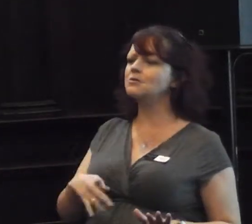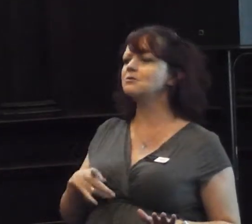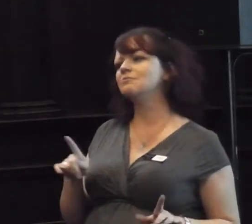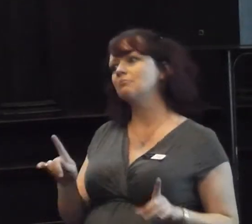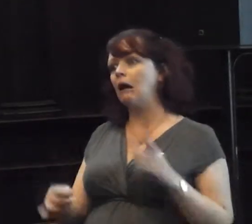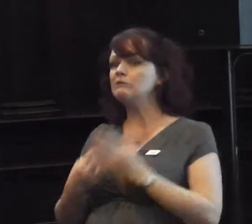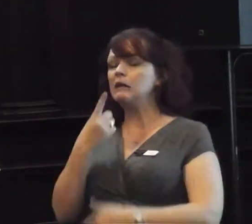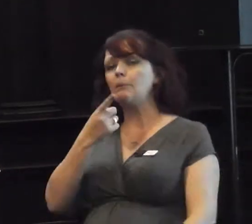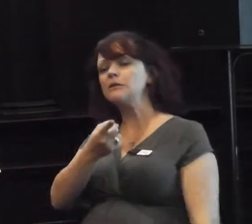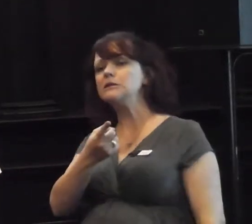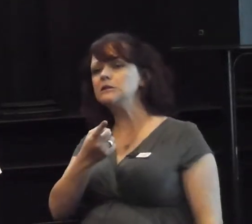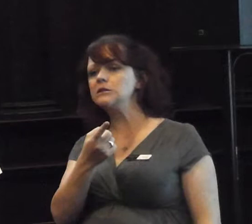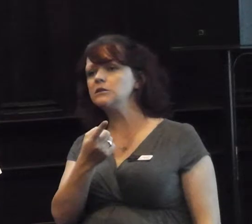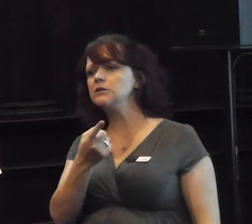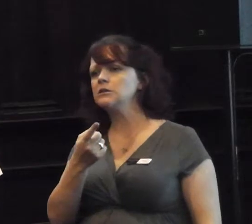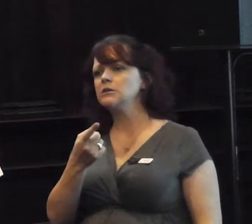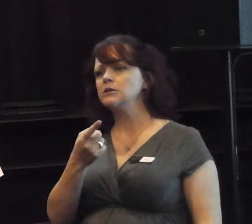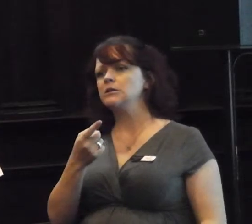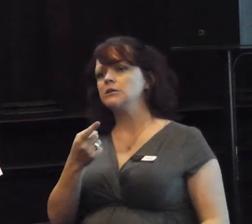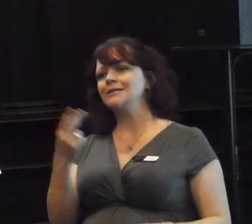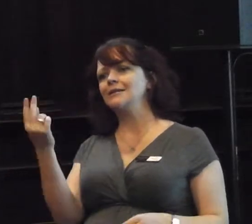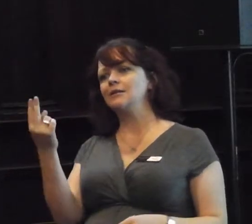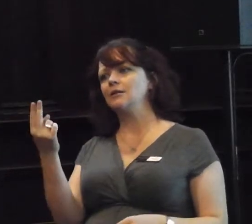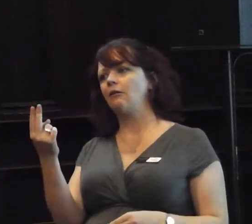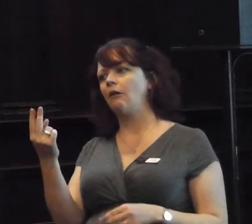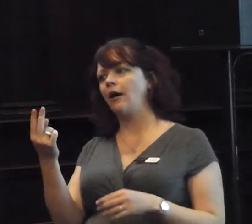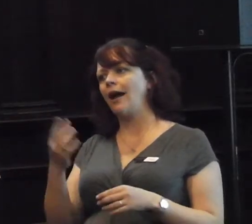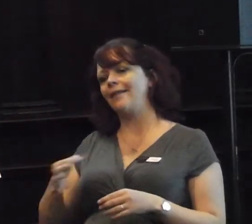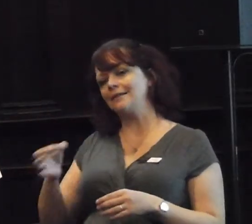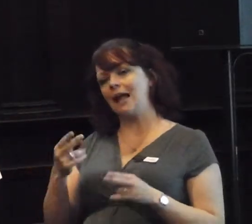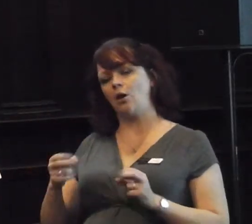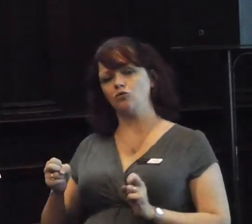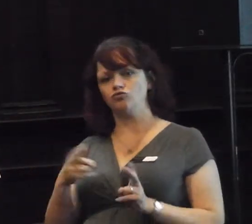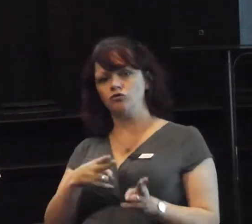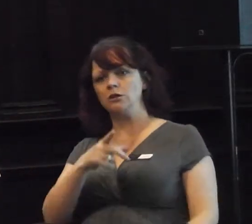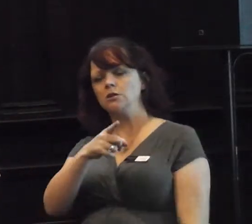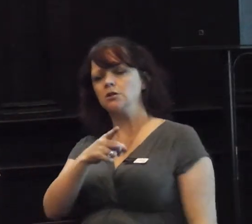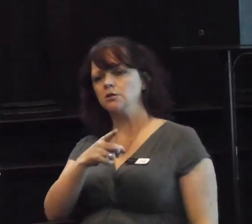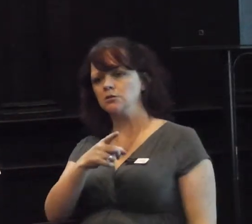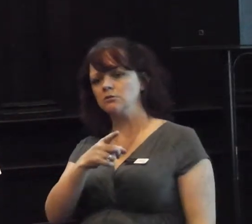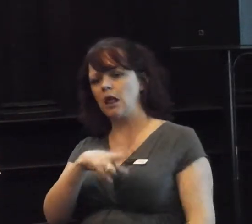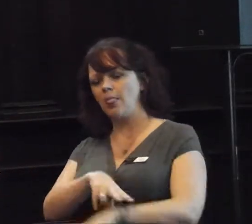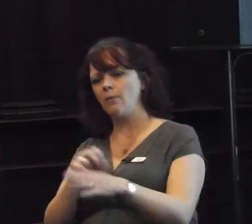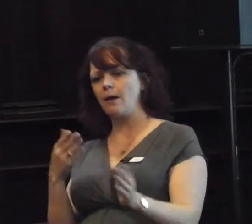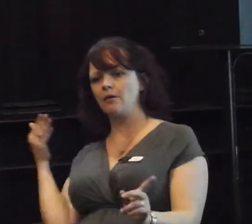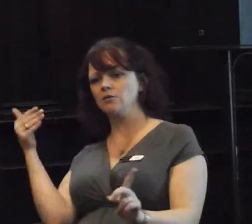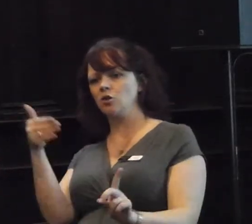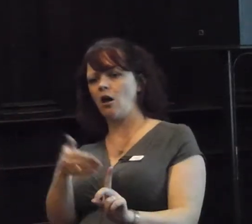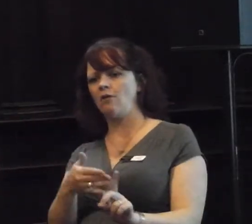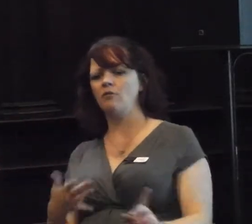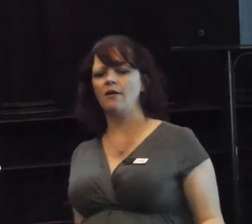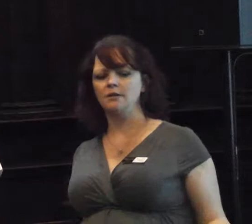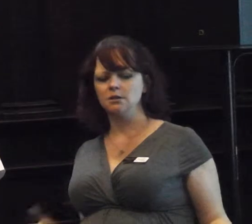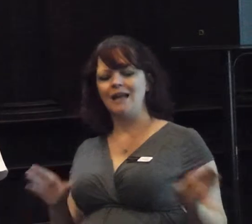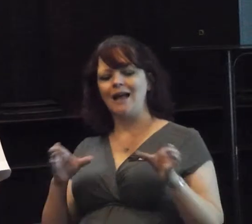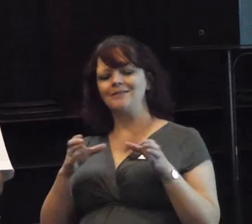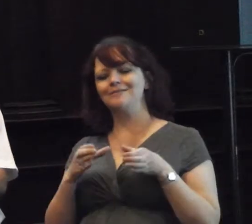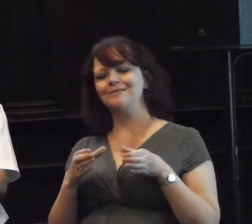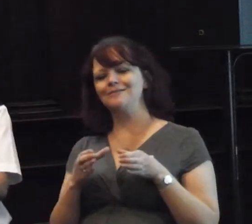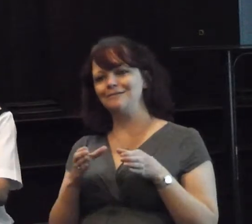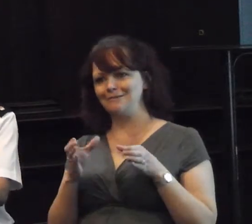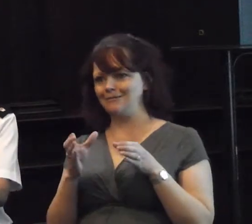There's a stab in High Street. The police get there, and it's obviously gang-related.